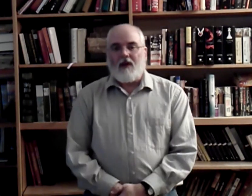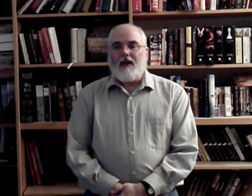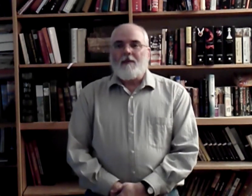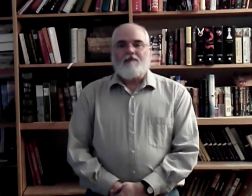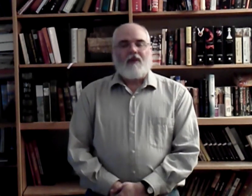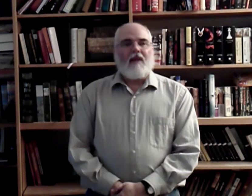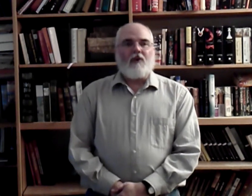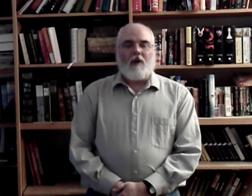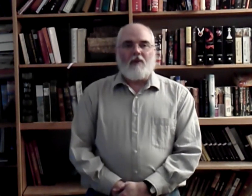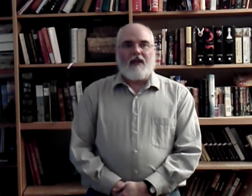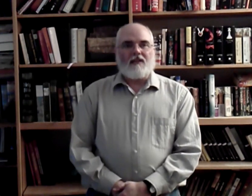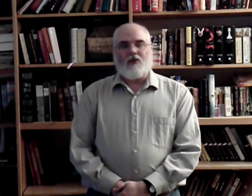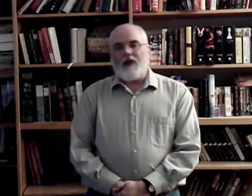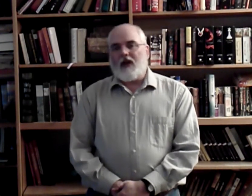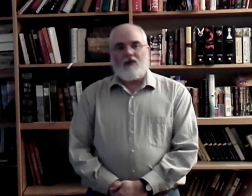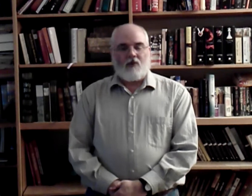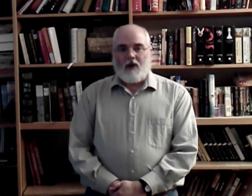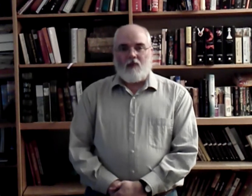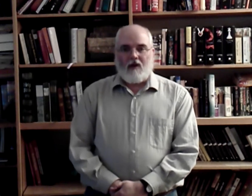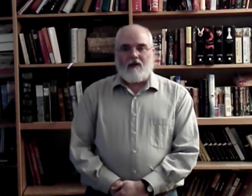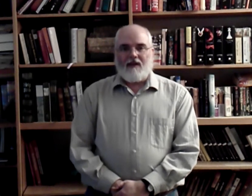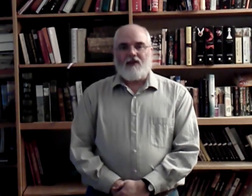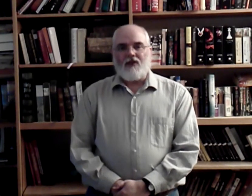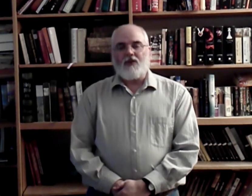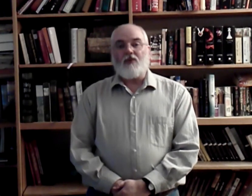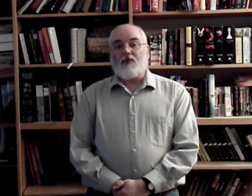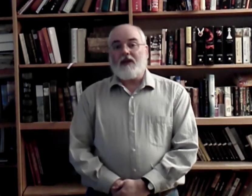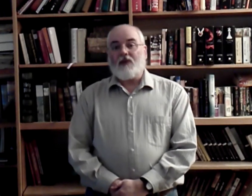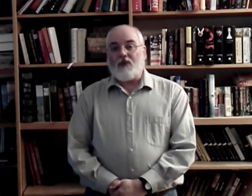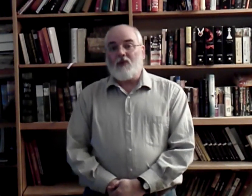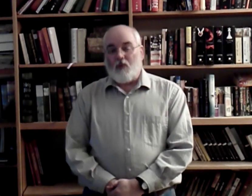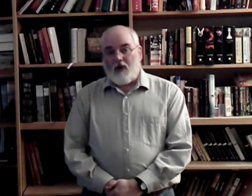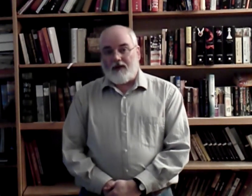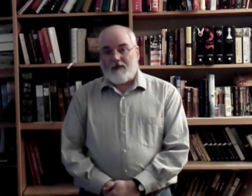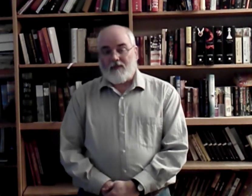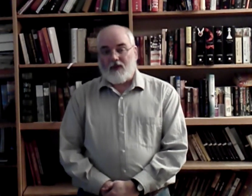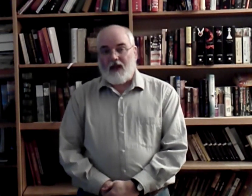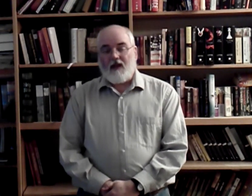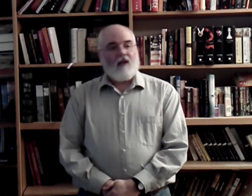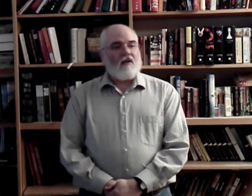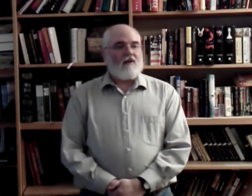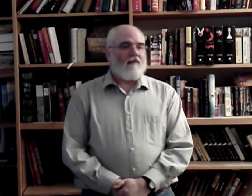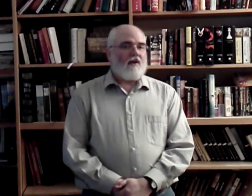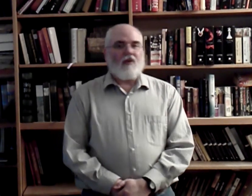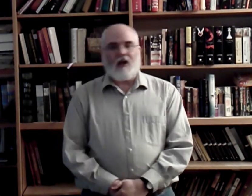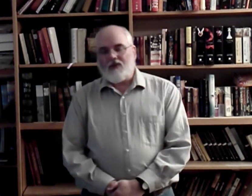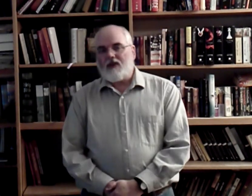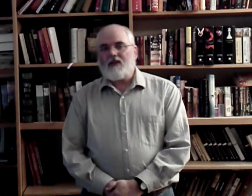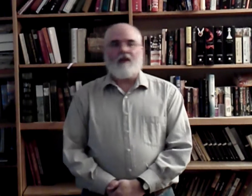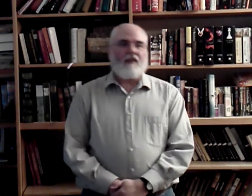If your number is 321, just do 3, 2, 1. Okay? You don't have to know the hundreds and the